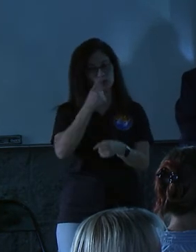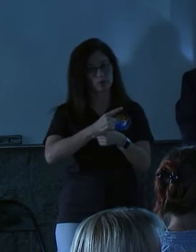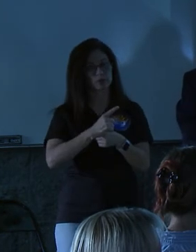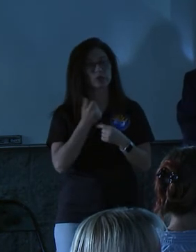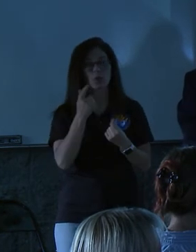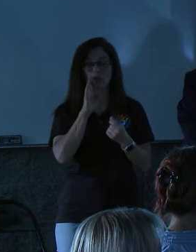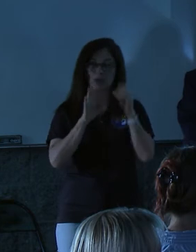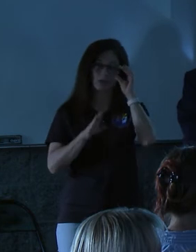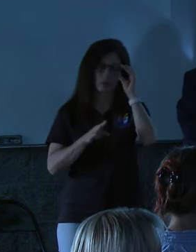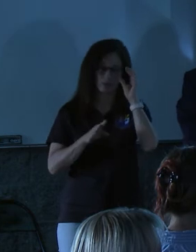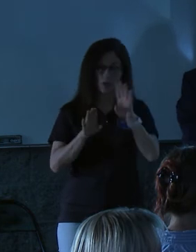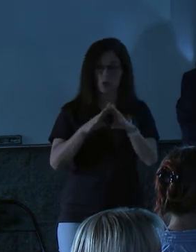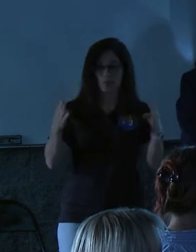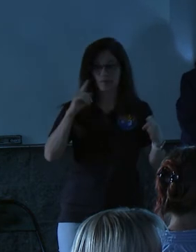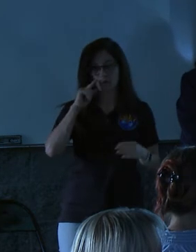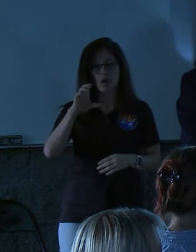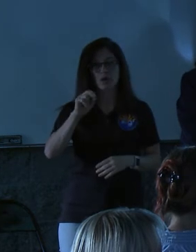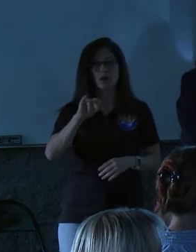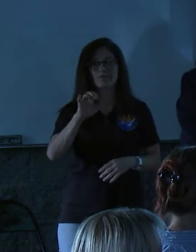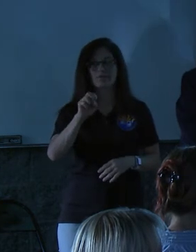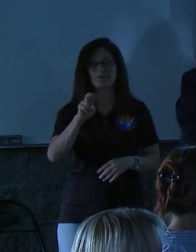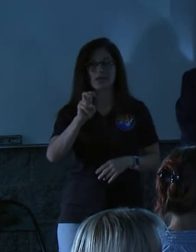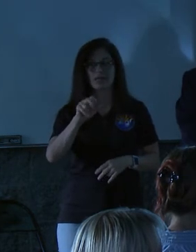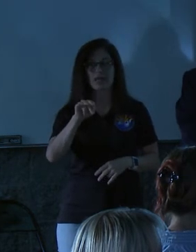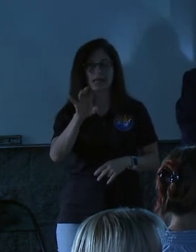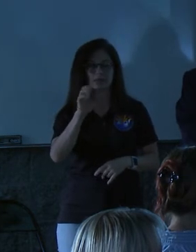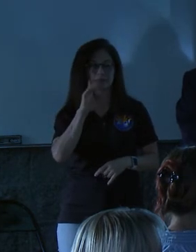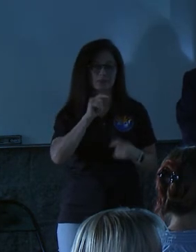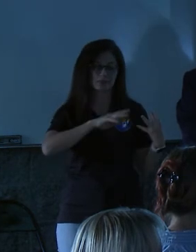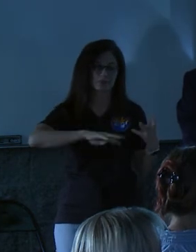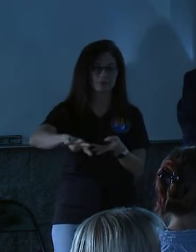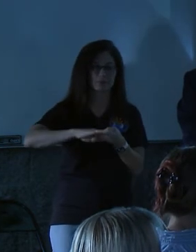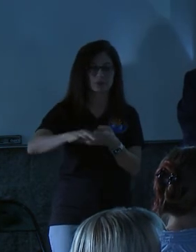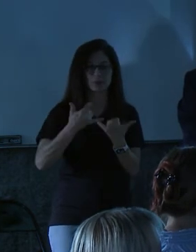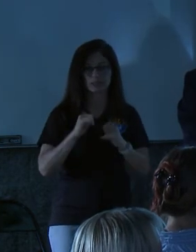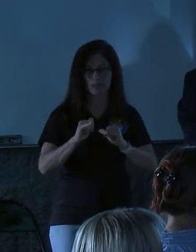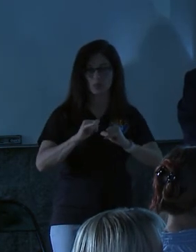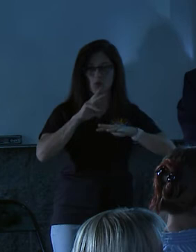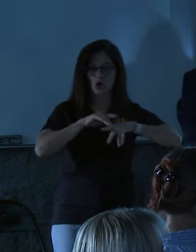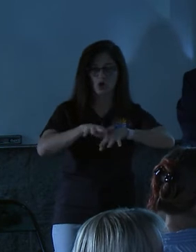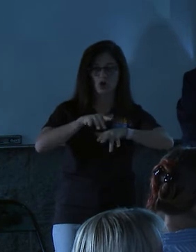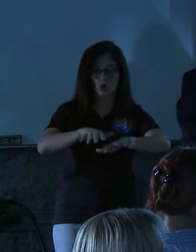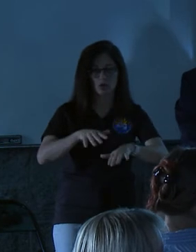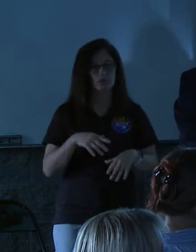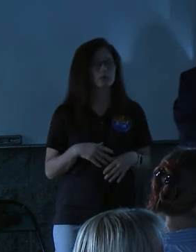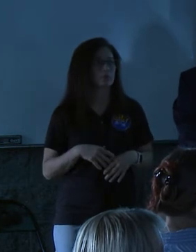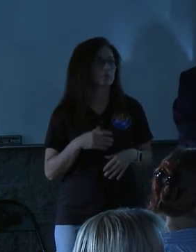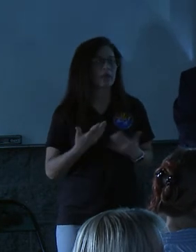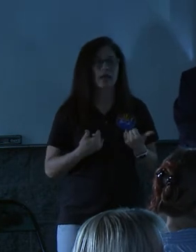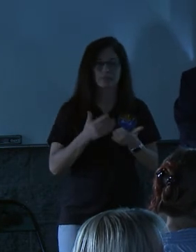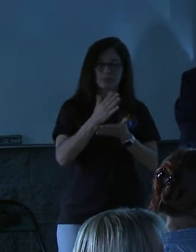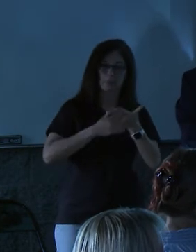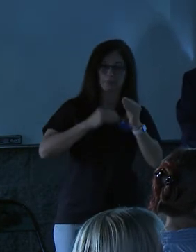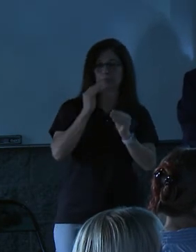we're going to open it up to conveyance so that we can still pass water. It might still have some extended maintenance